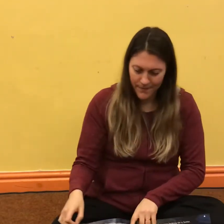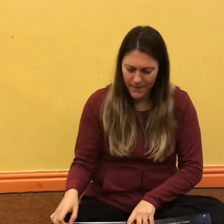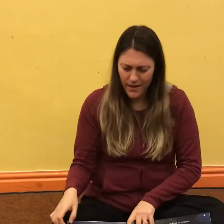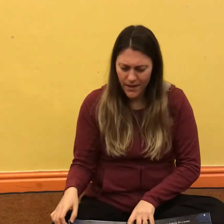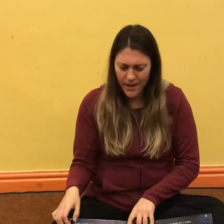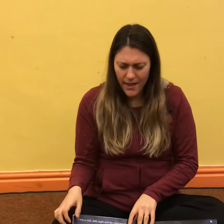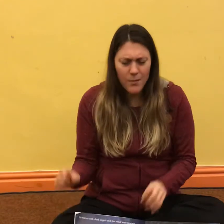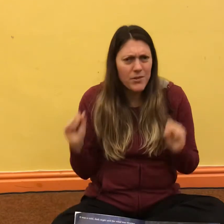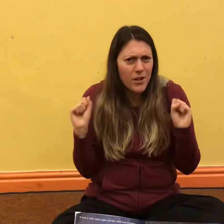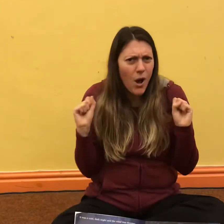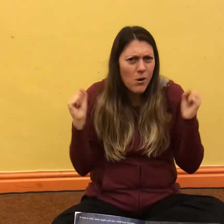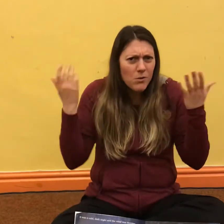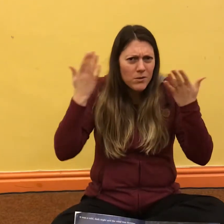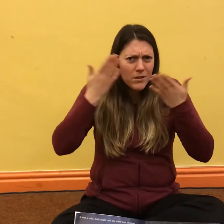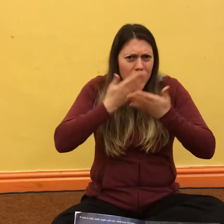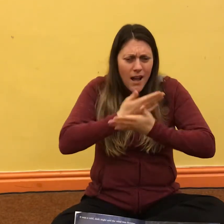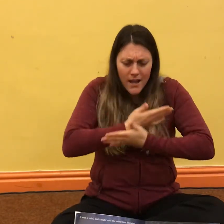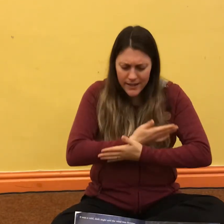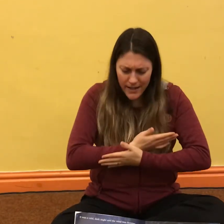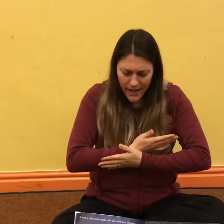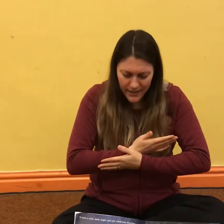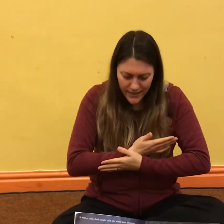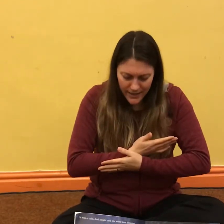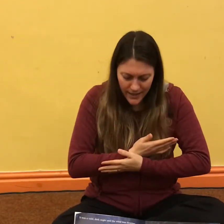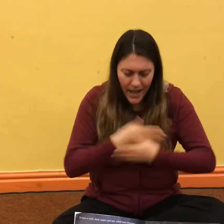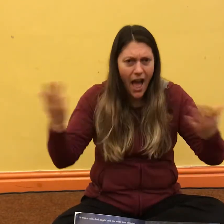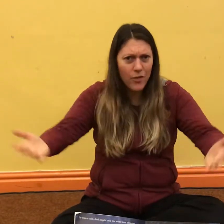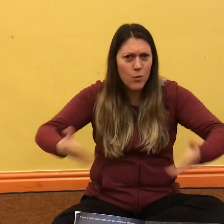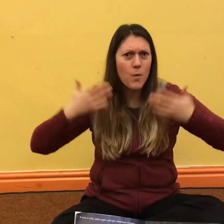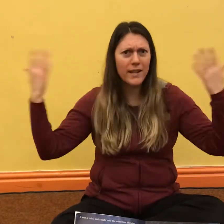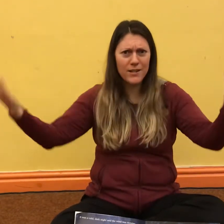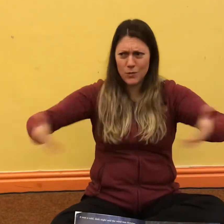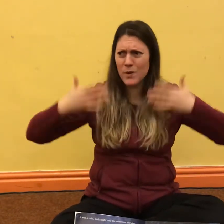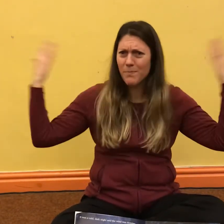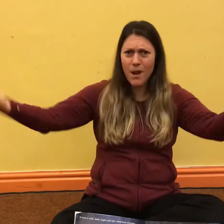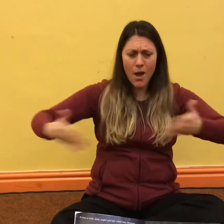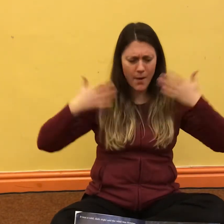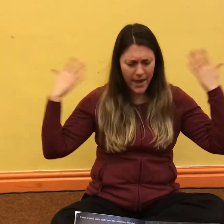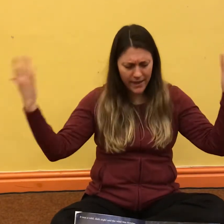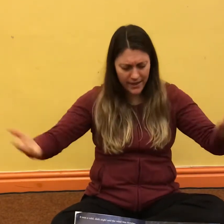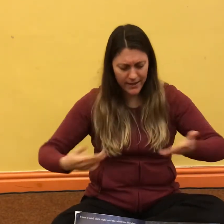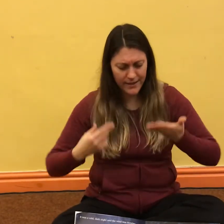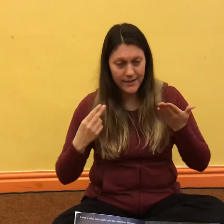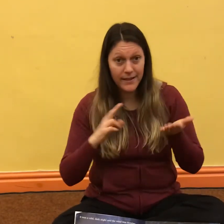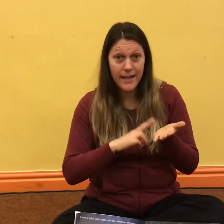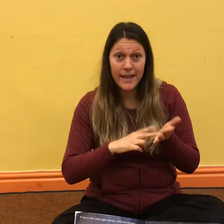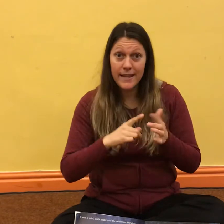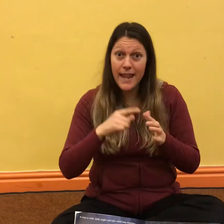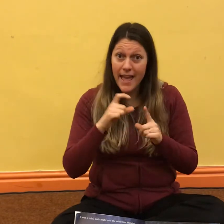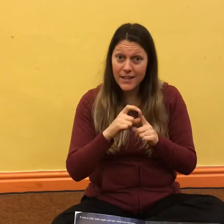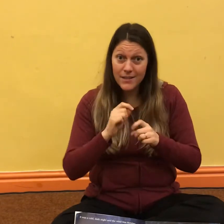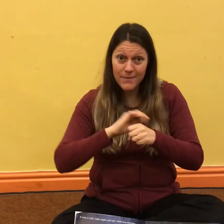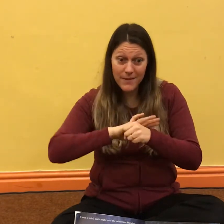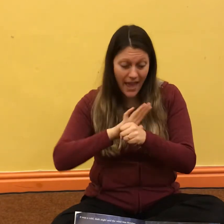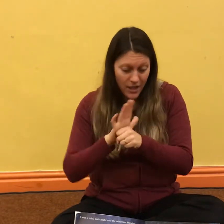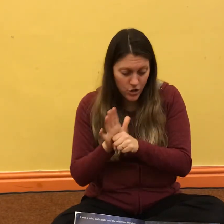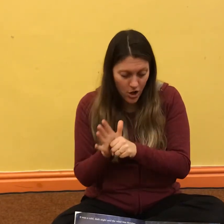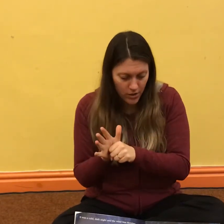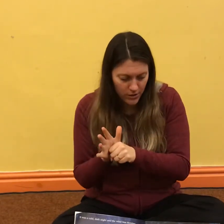It was a cold dark night and the wind was blowing. Ned, the hedgehog,